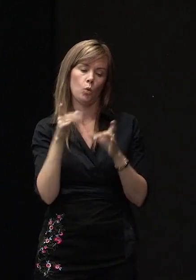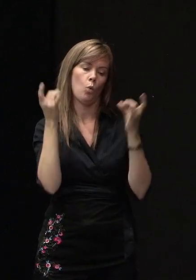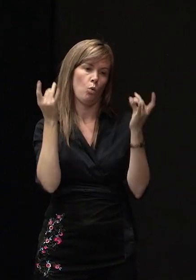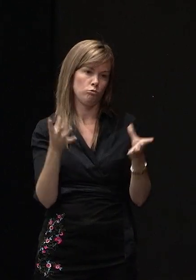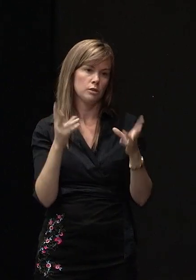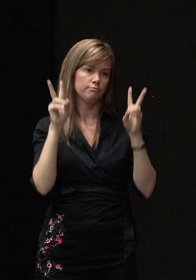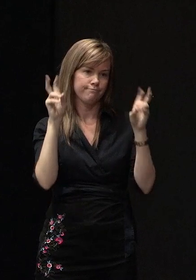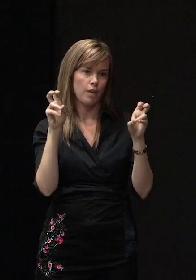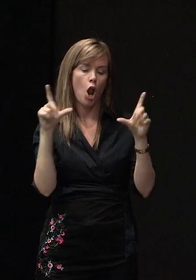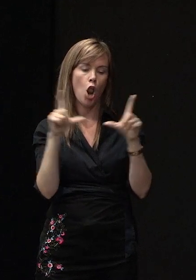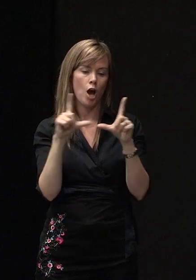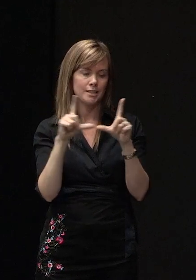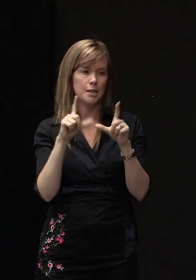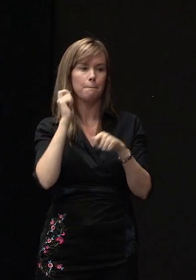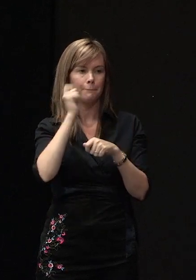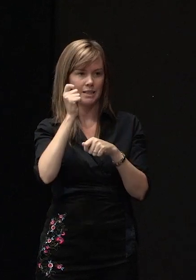to be a licensed building practitioner.